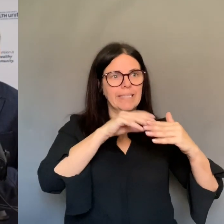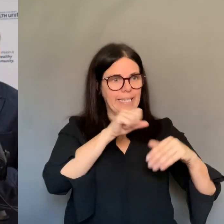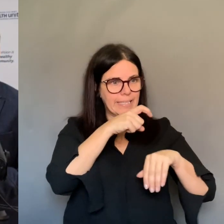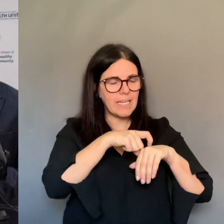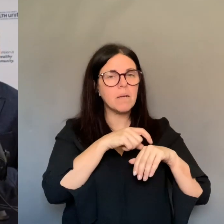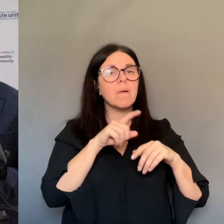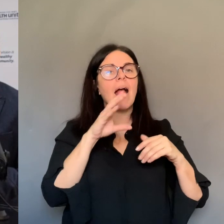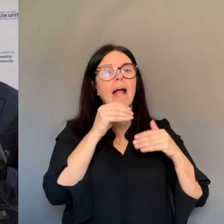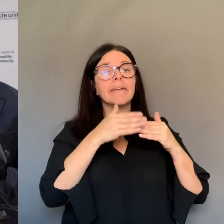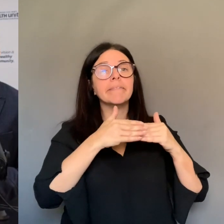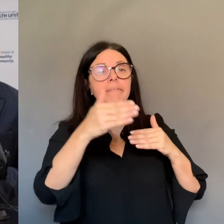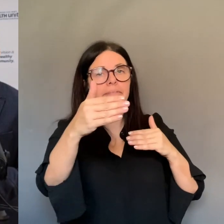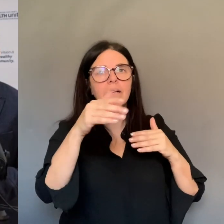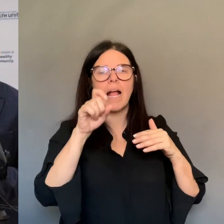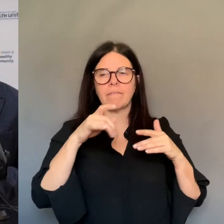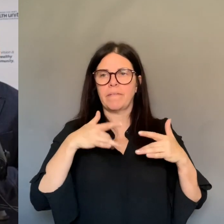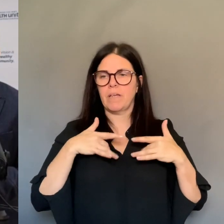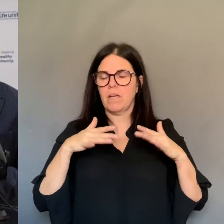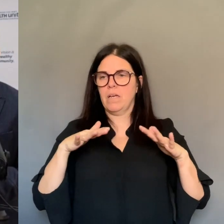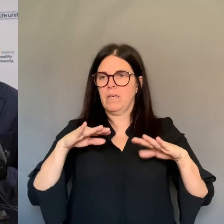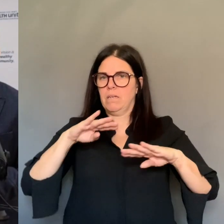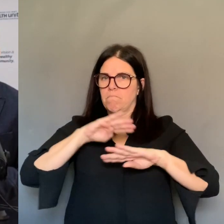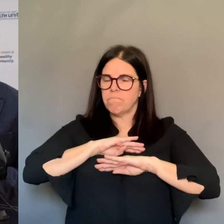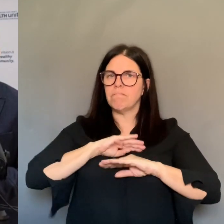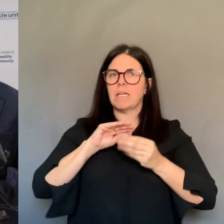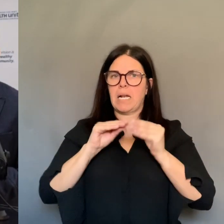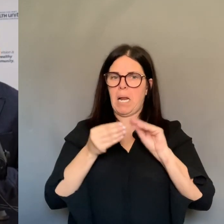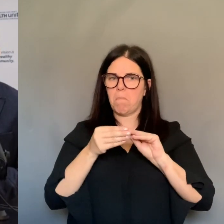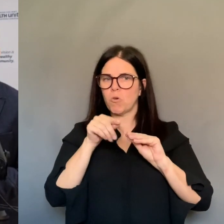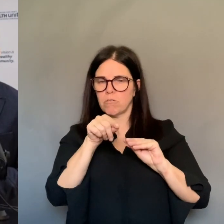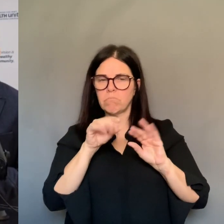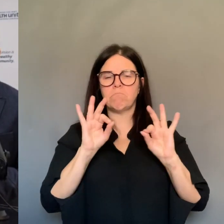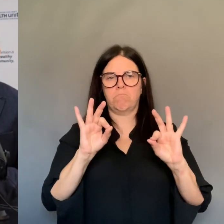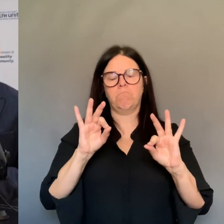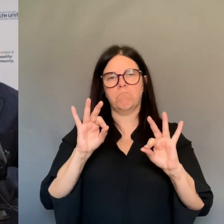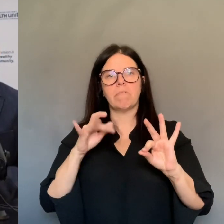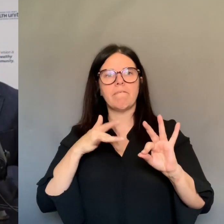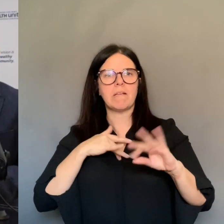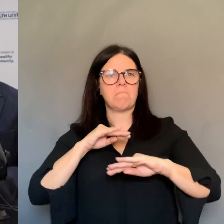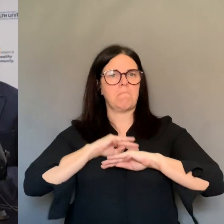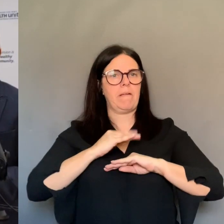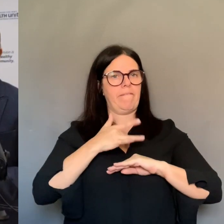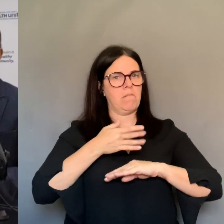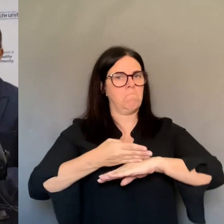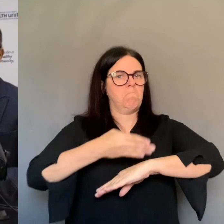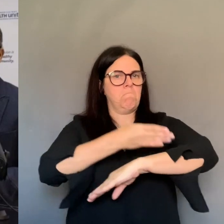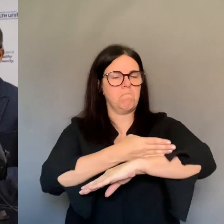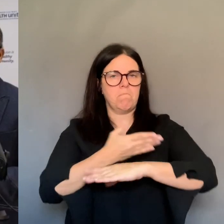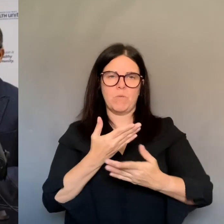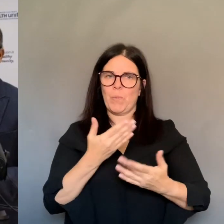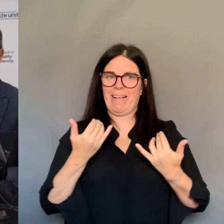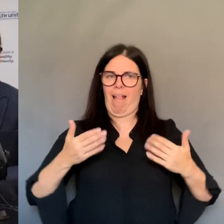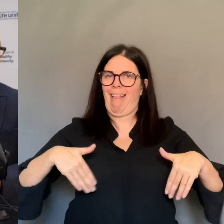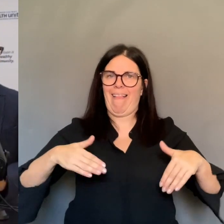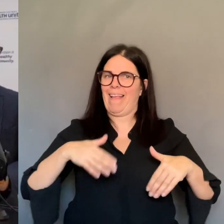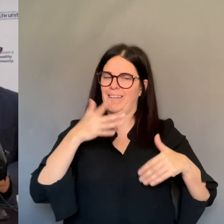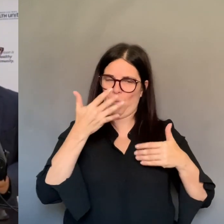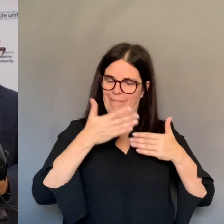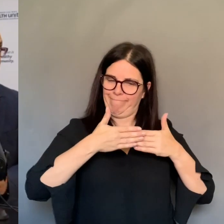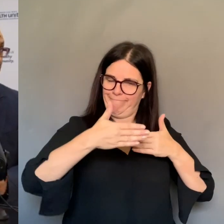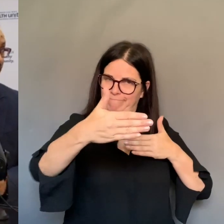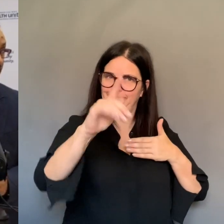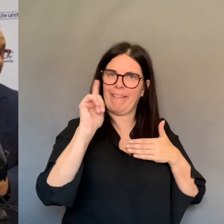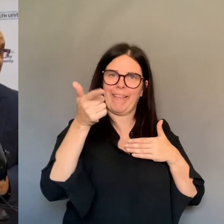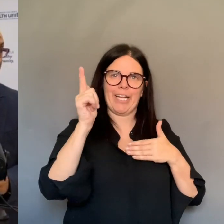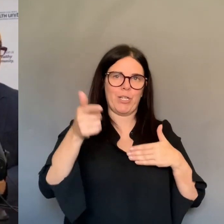Yeah, just a couple. Are we still at six statalities from this? We will update all those numbers